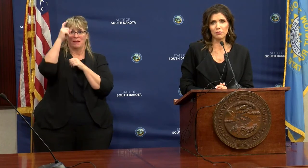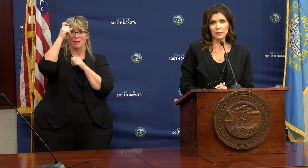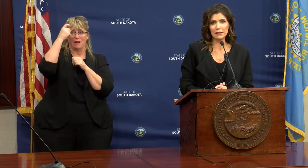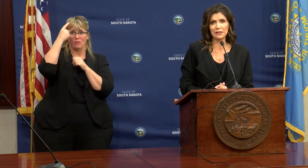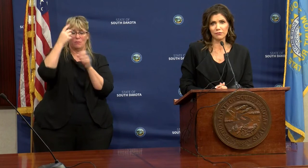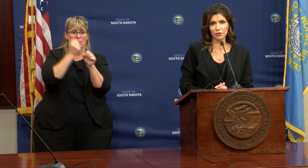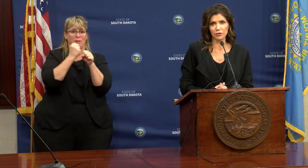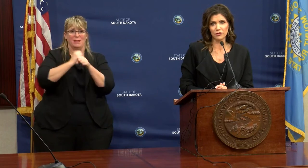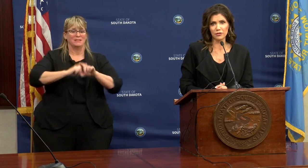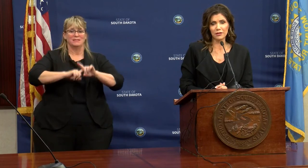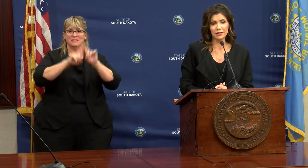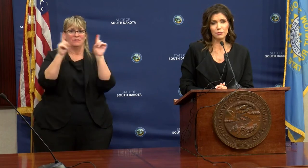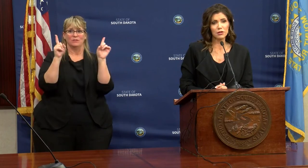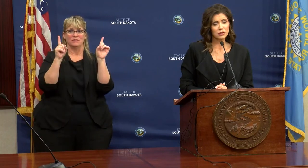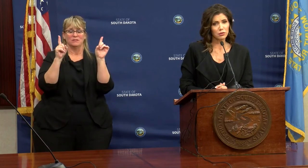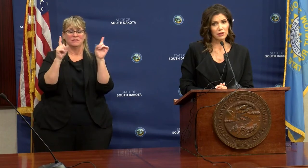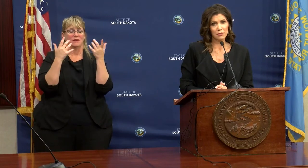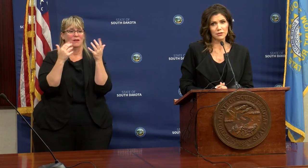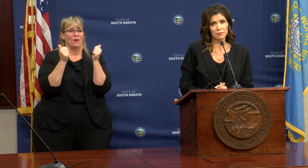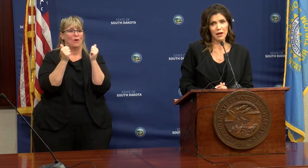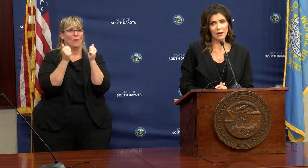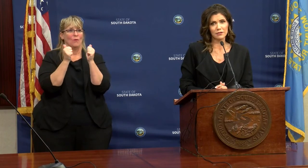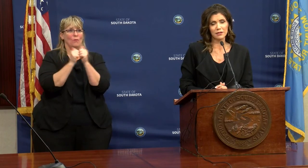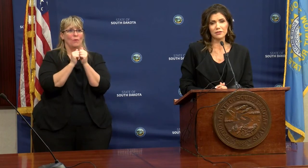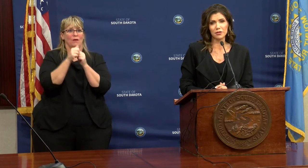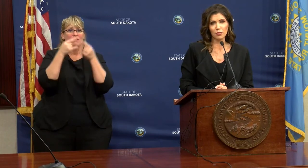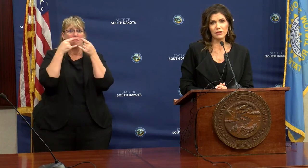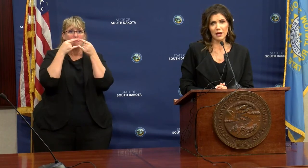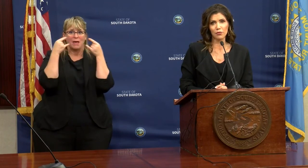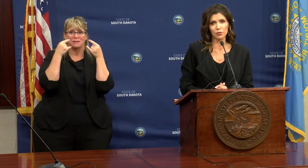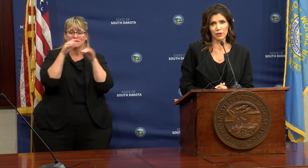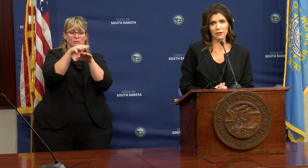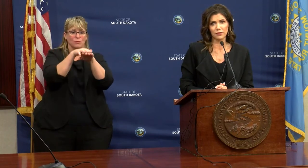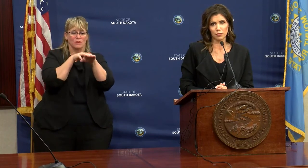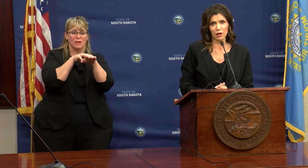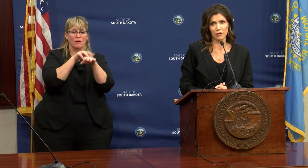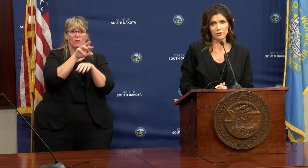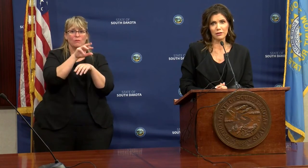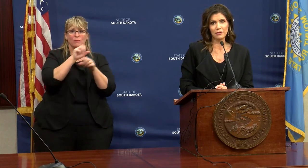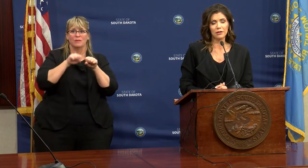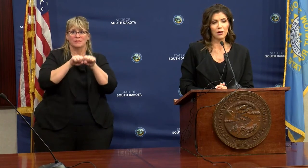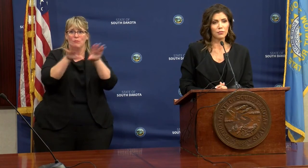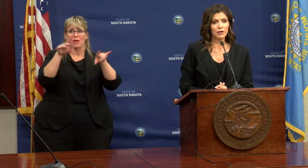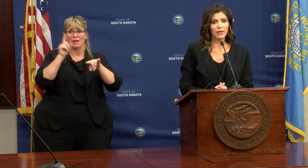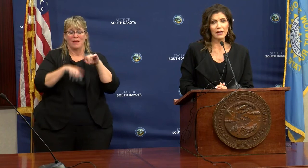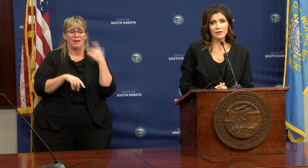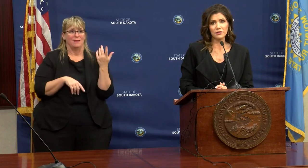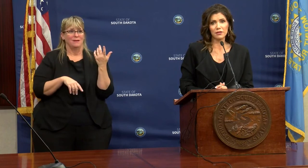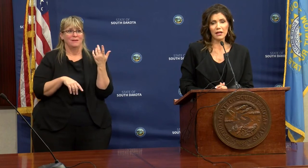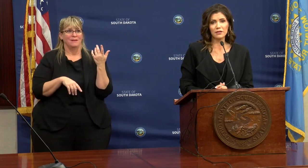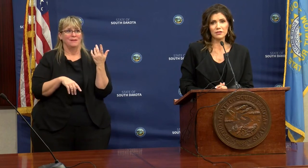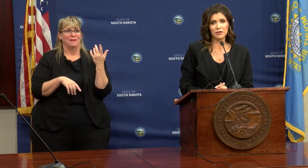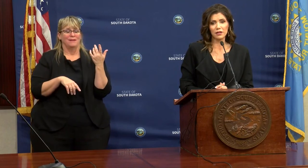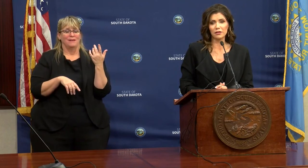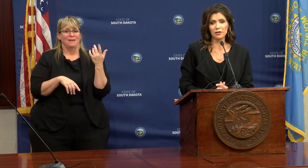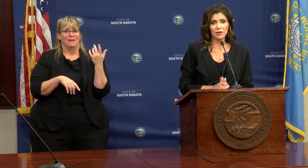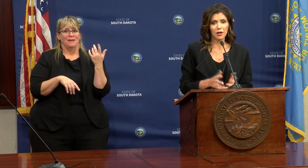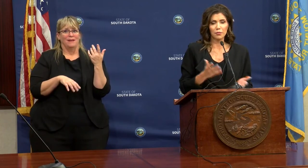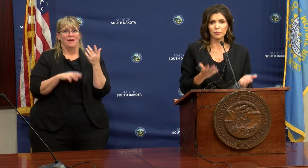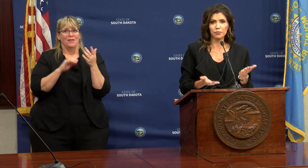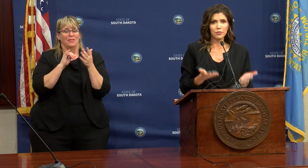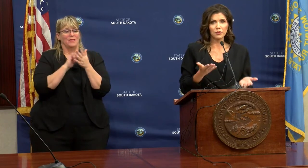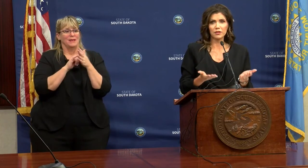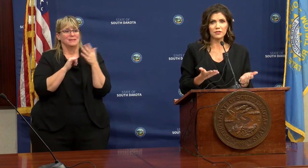really made a big difference, especially when it comes to mask and slowing down the rate of spread. And that is, that is the